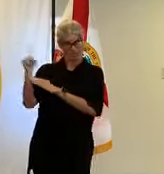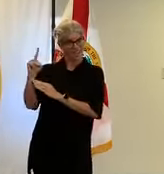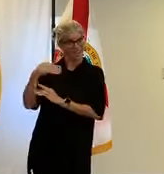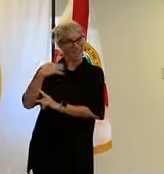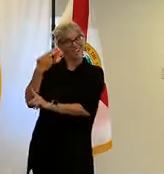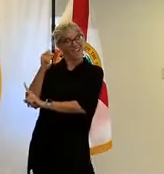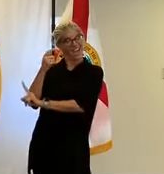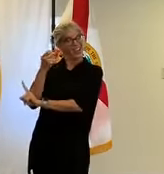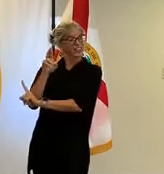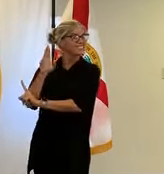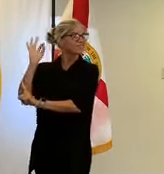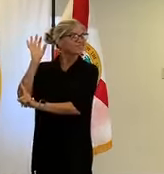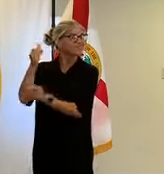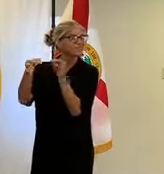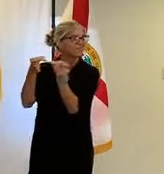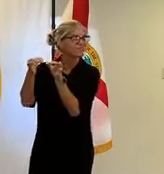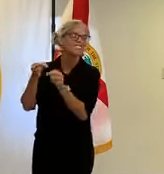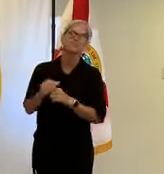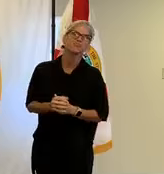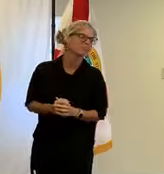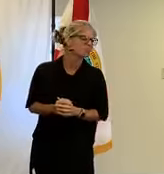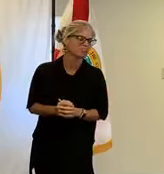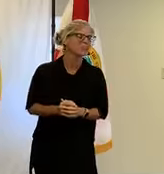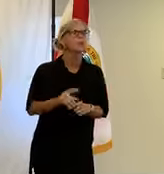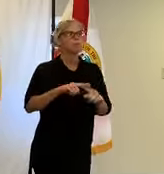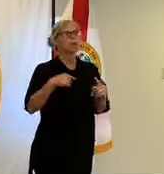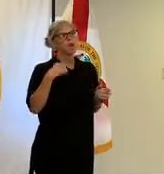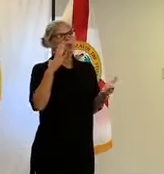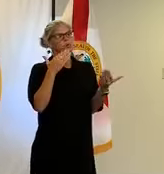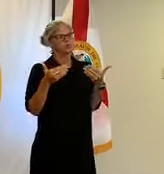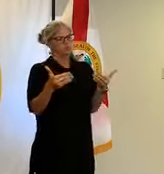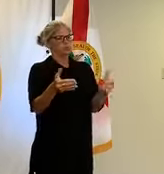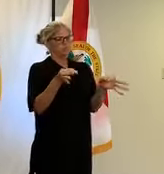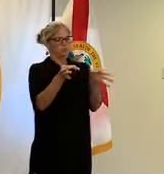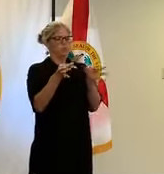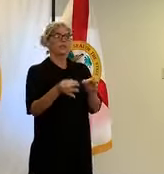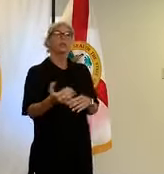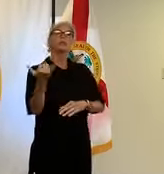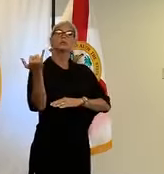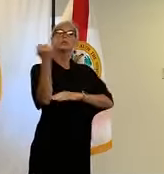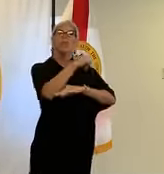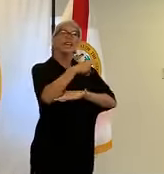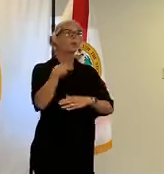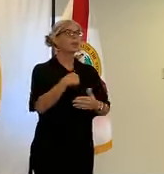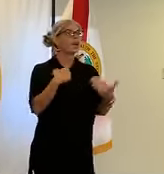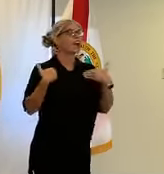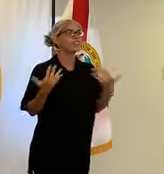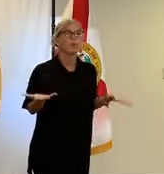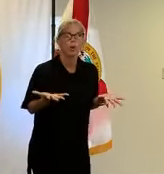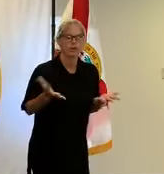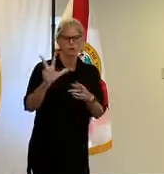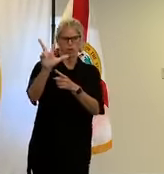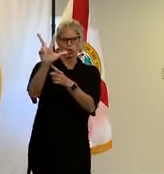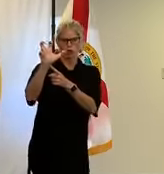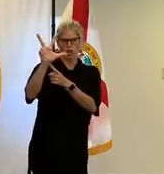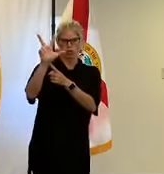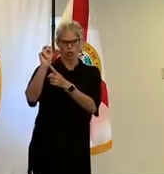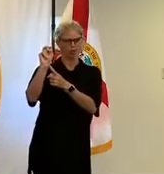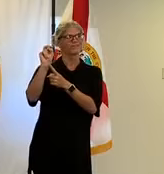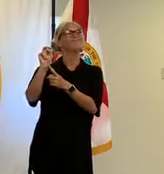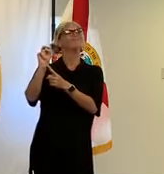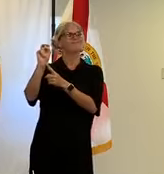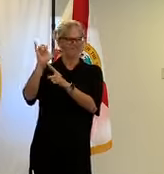so I'm going to be speaking some of her points. To date we have a total of 333 cases, 25 deaths.